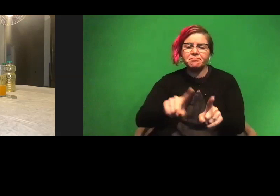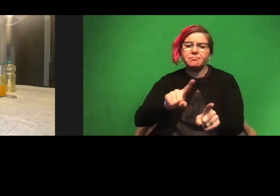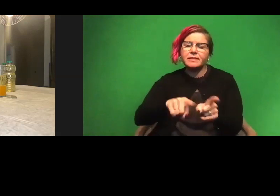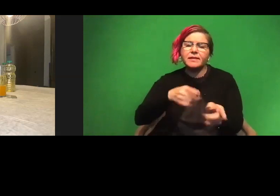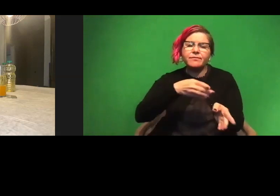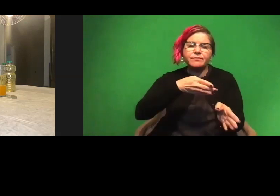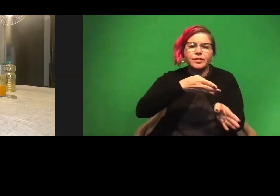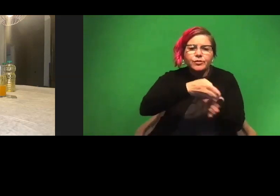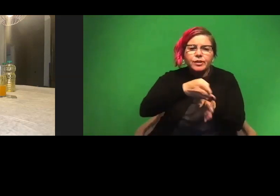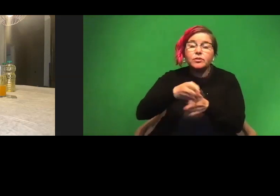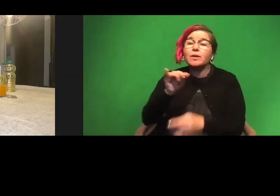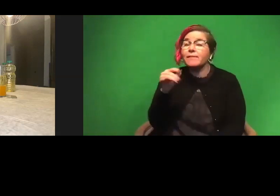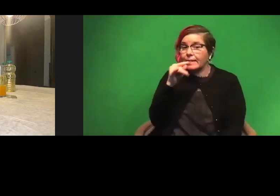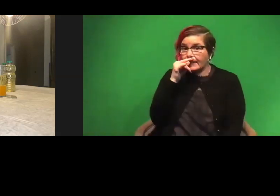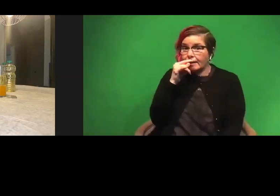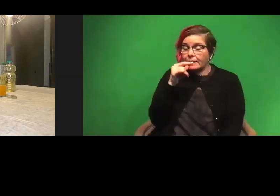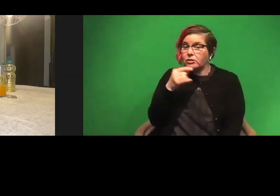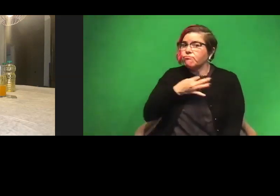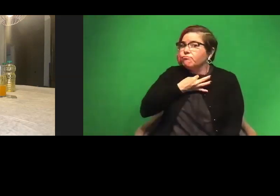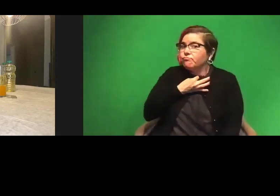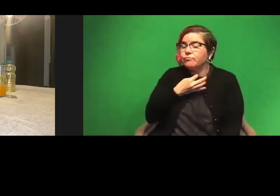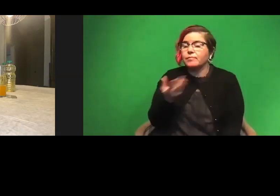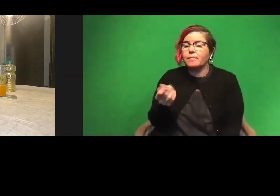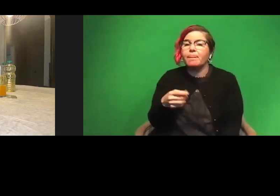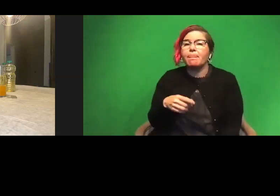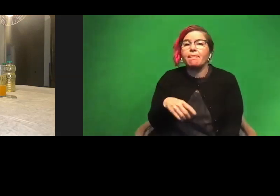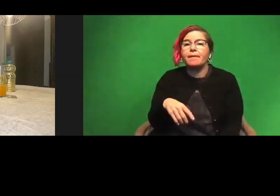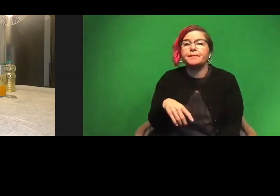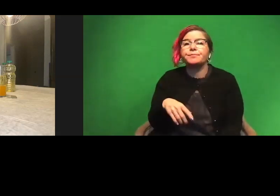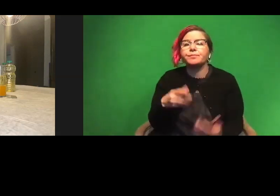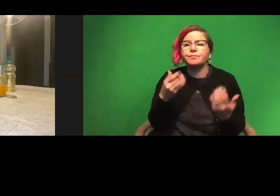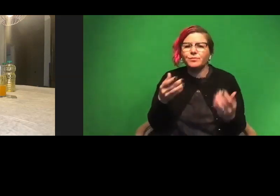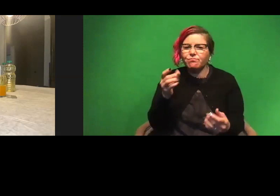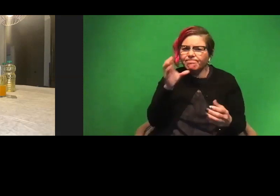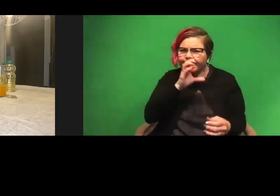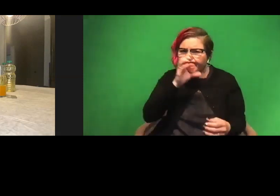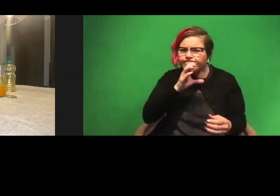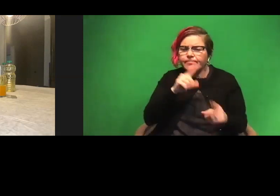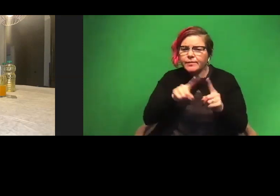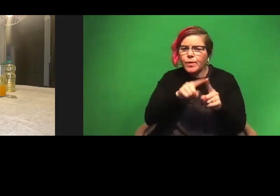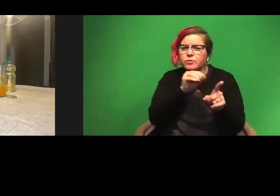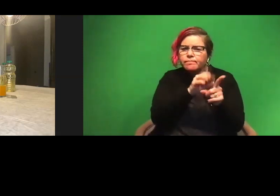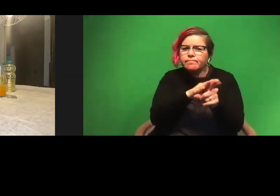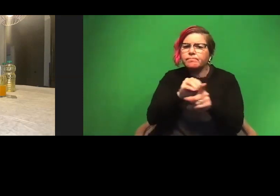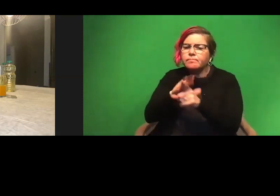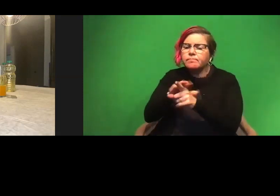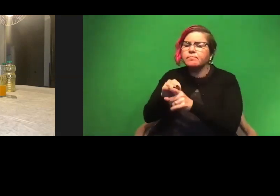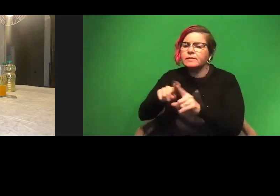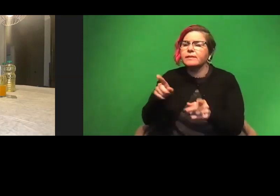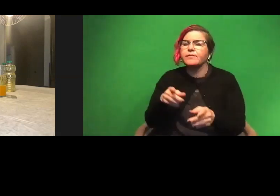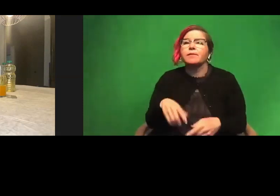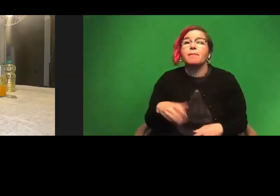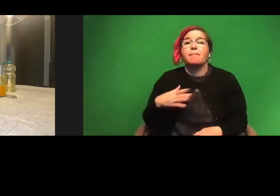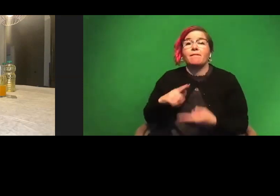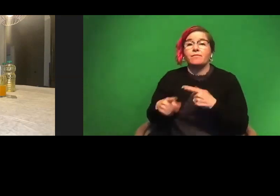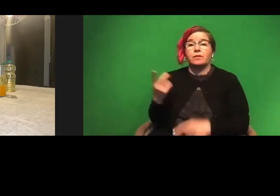or if it is the kid, seeking ways to get exposed to those careers. So we have, I also have a, my friend and I